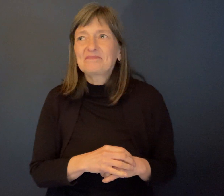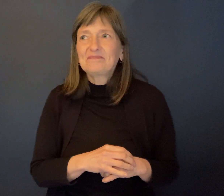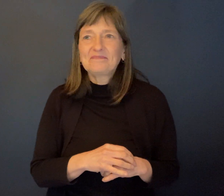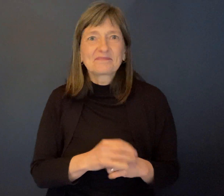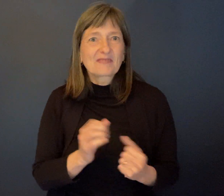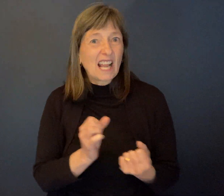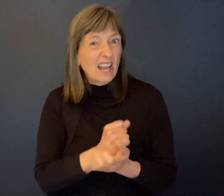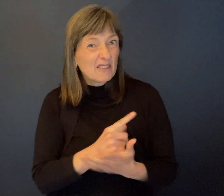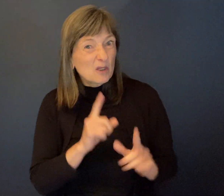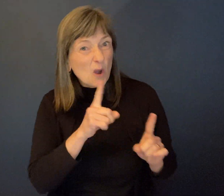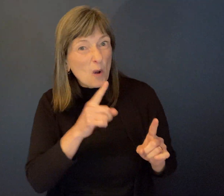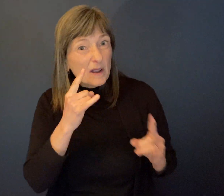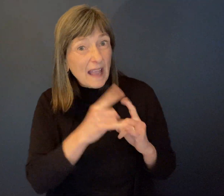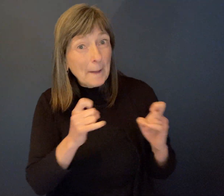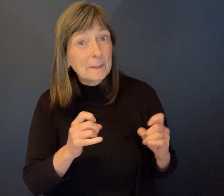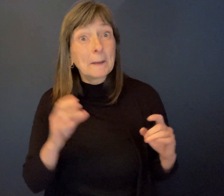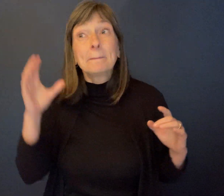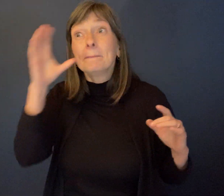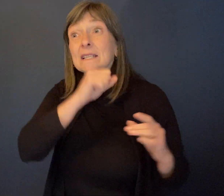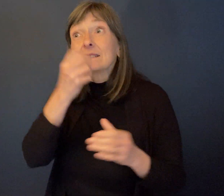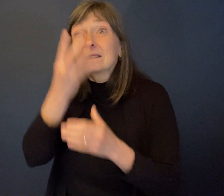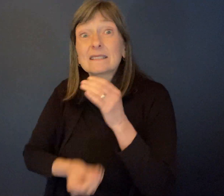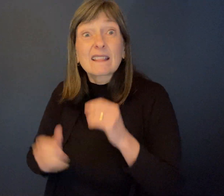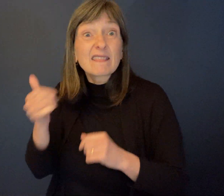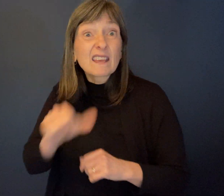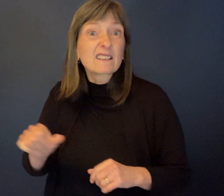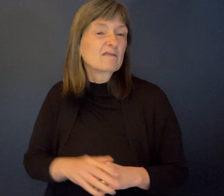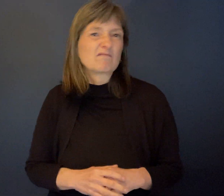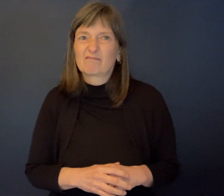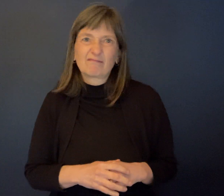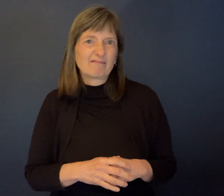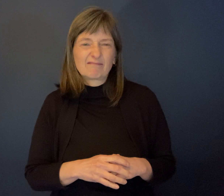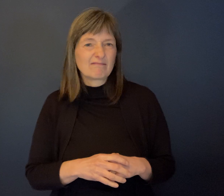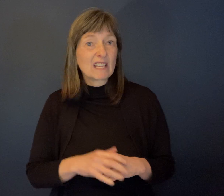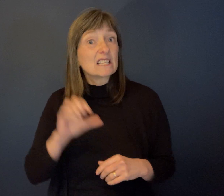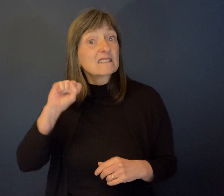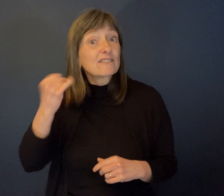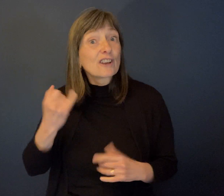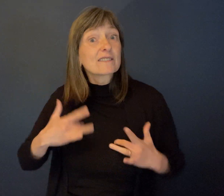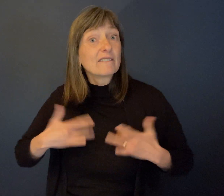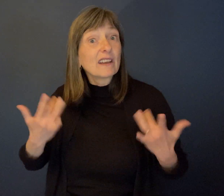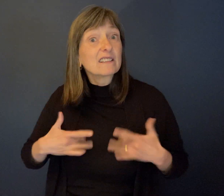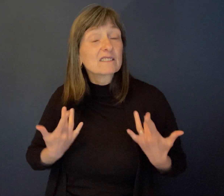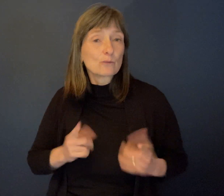at the camp. mean, we took part in lots of events that were going on in the city. We would go to